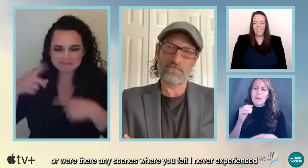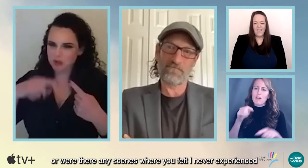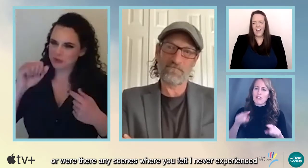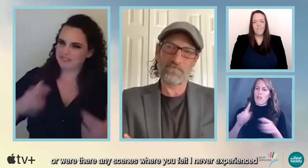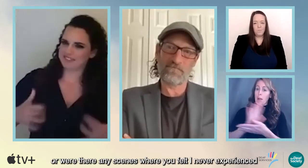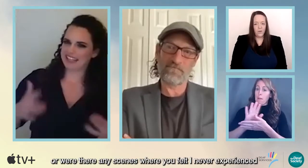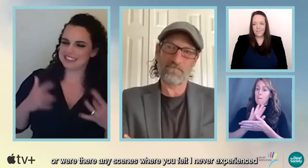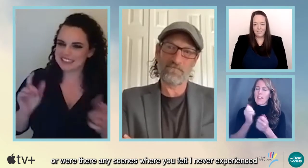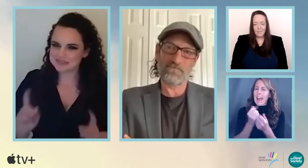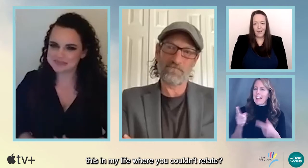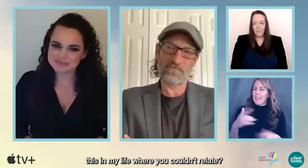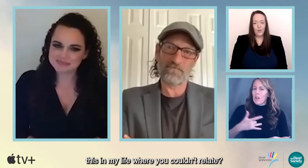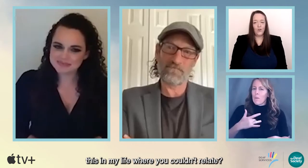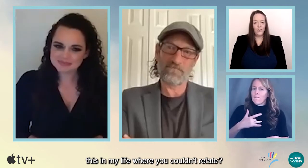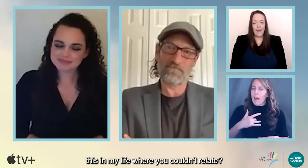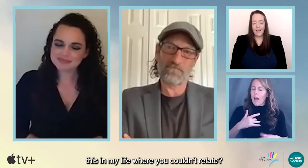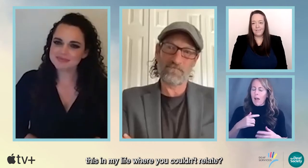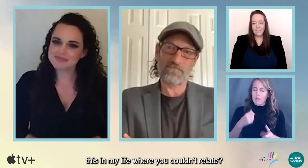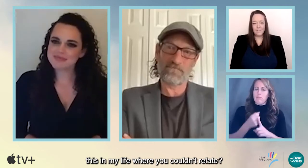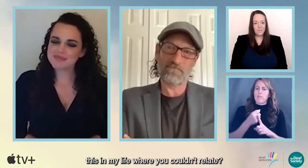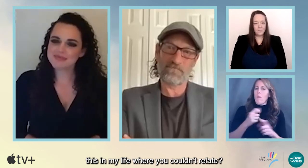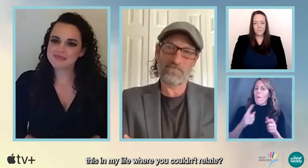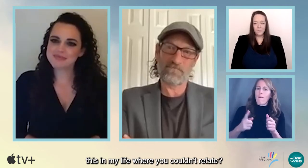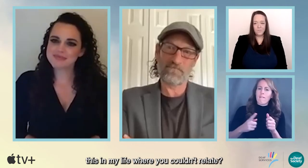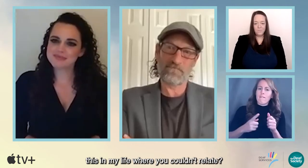oh, I never experienced this in my life where you couldn't relate?